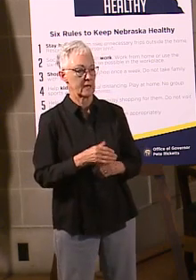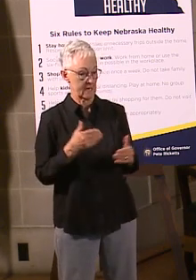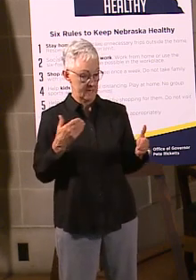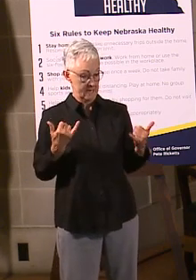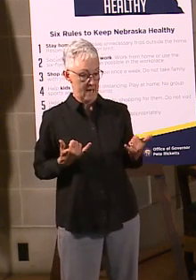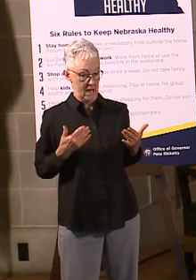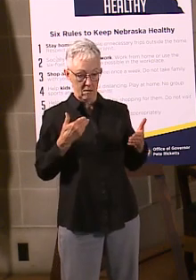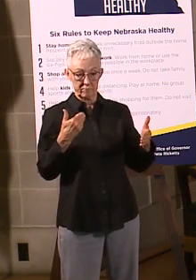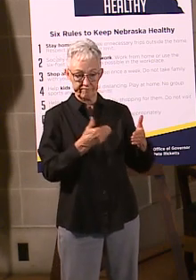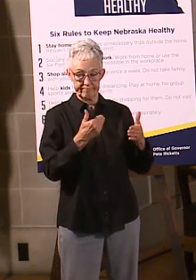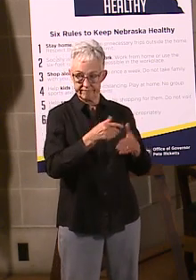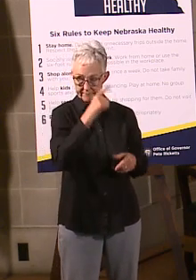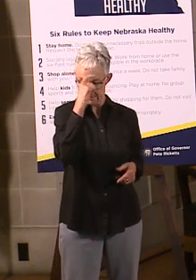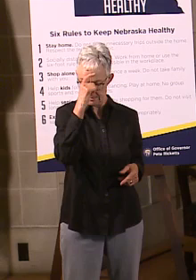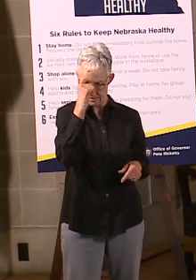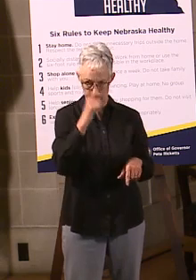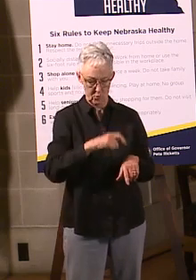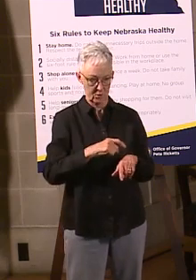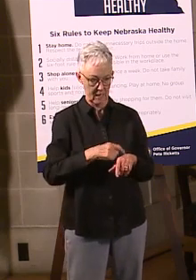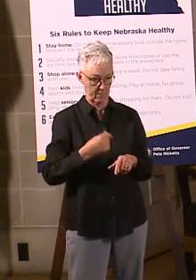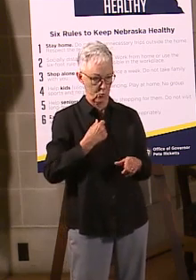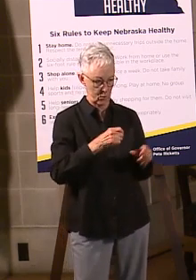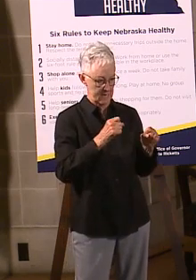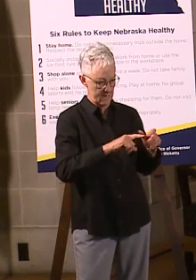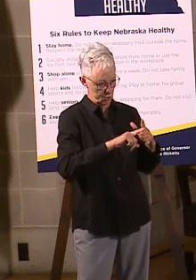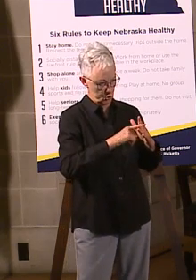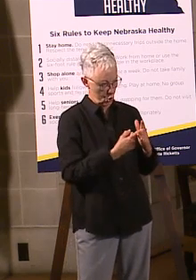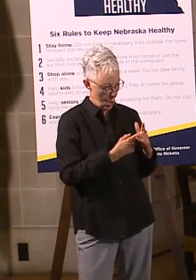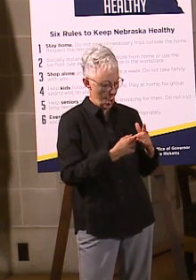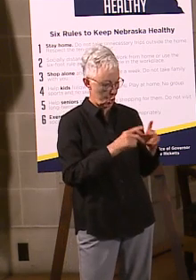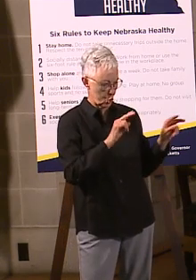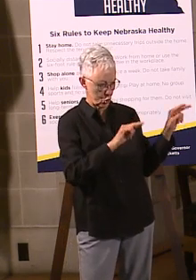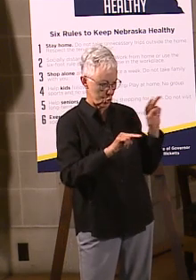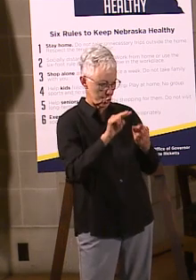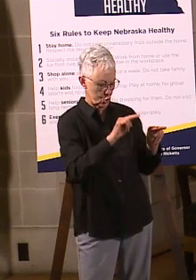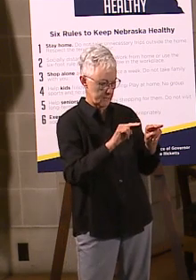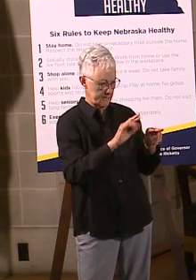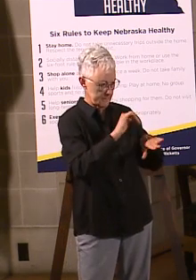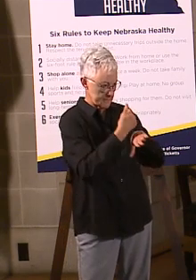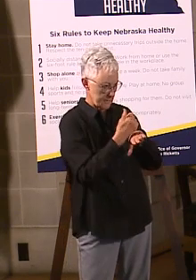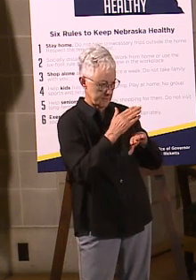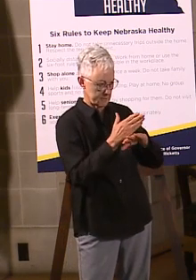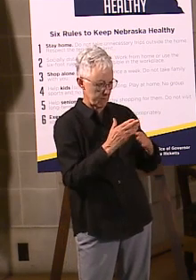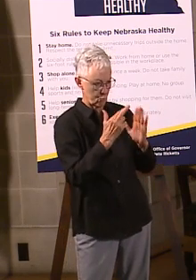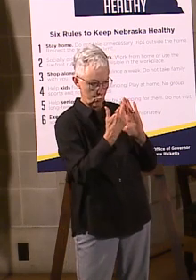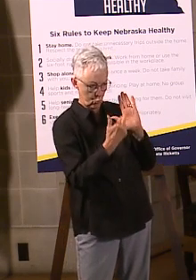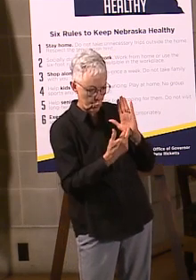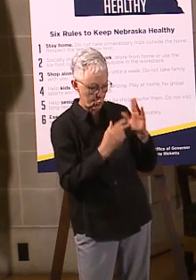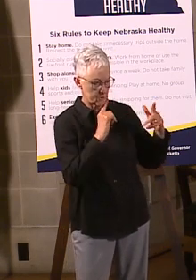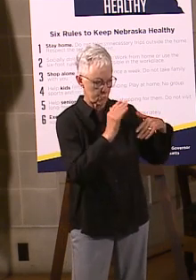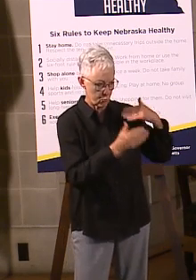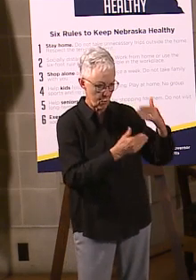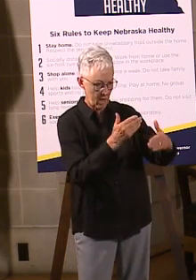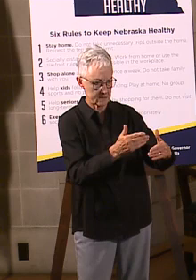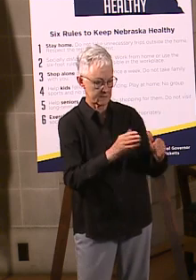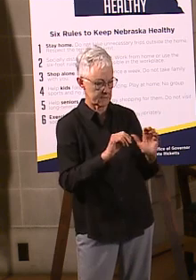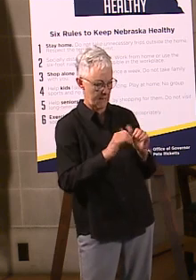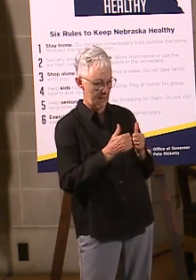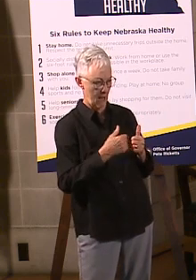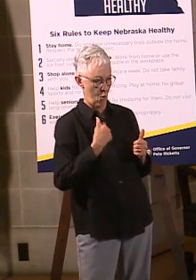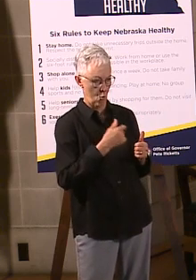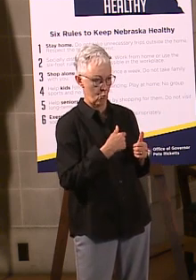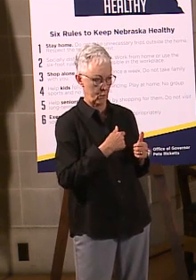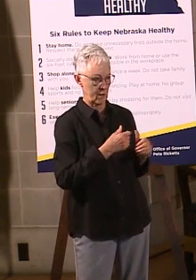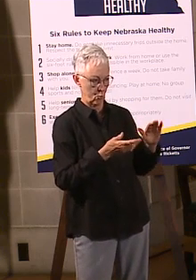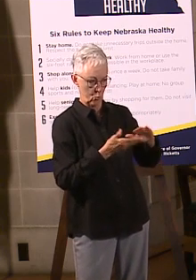there is this chance to kind of look at the processes and procedures and try to get to a point where those decisions can be made at a local